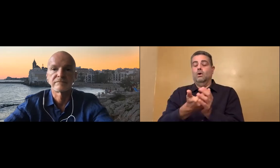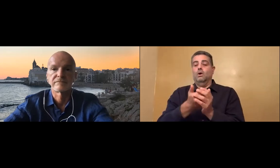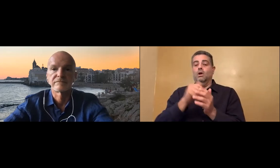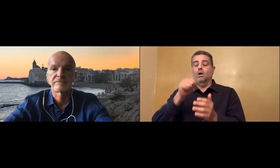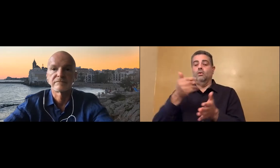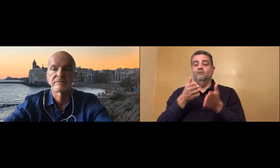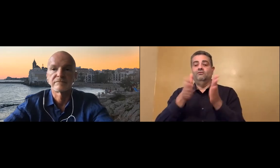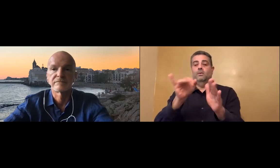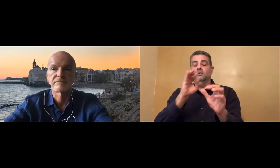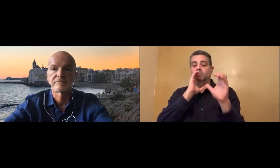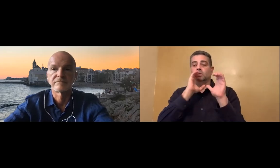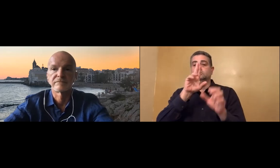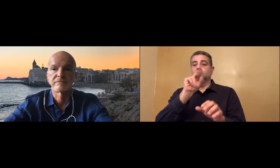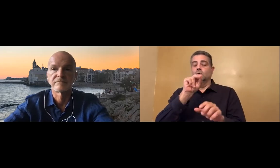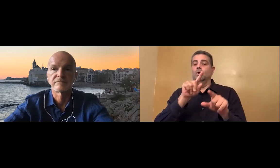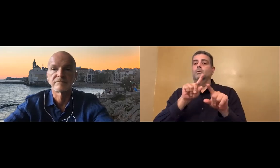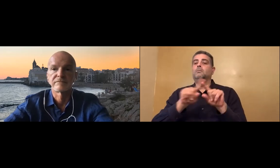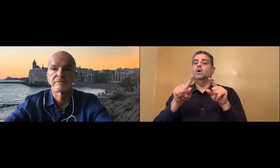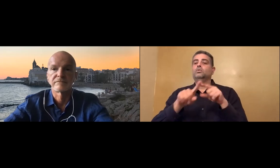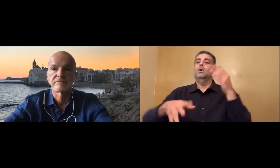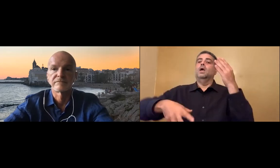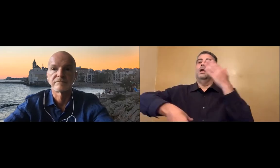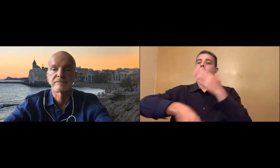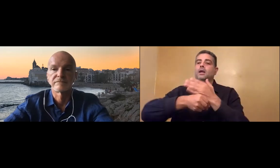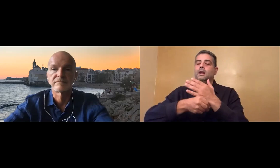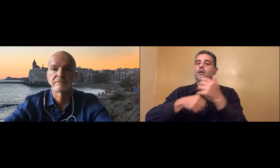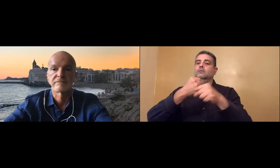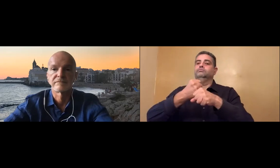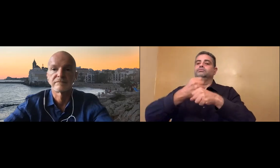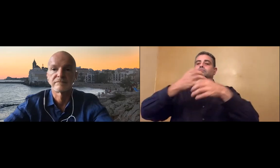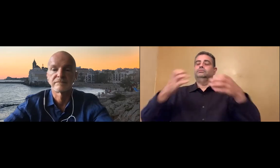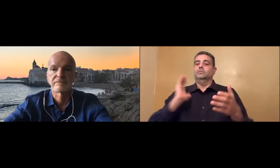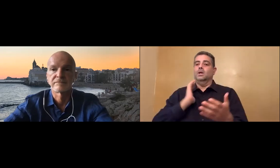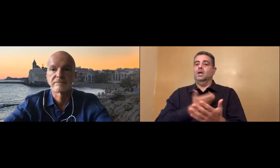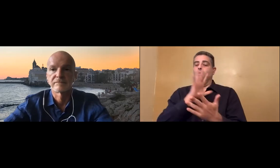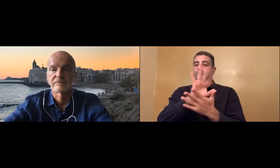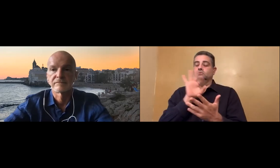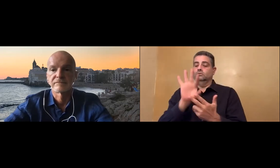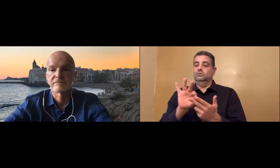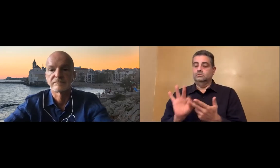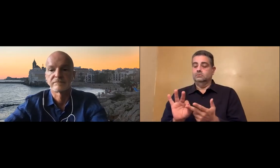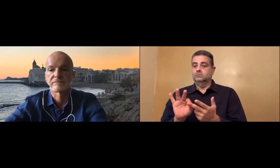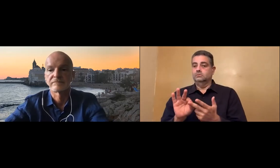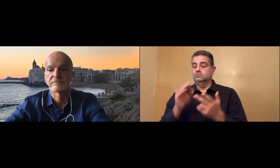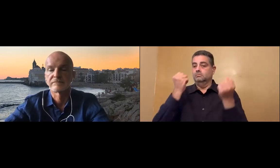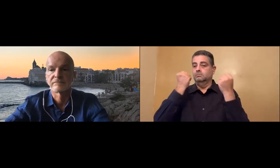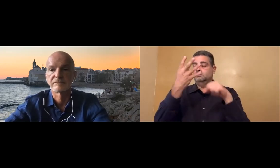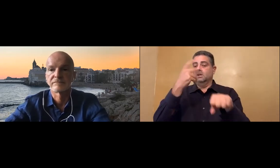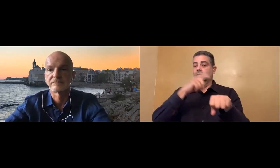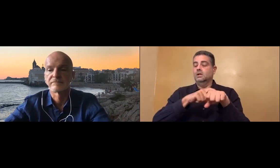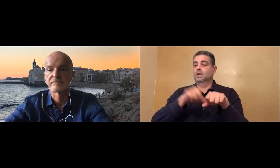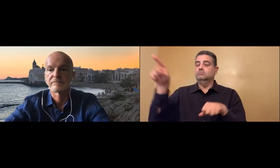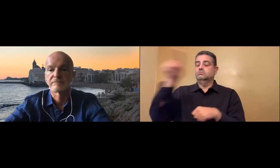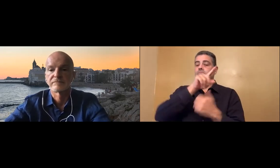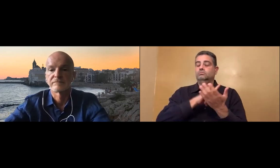MMX is not meant to replace the other forms of communication that deaf-blind people use. It's meant to augment it. And to